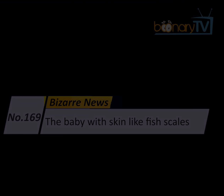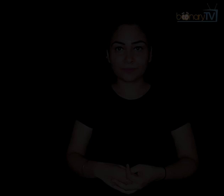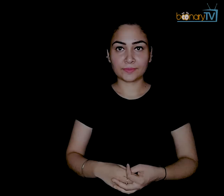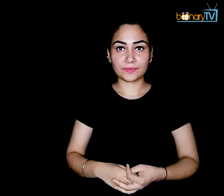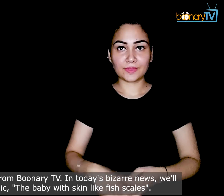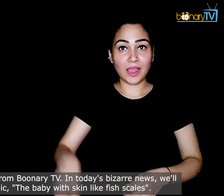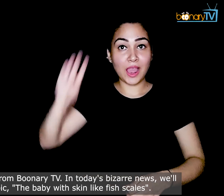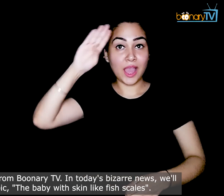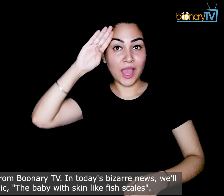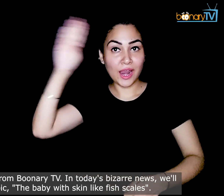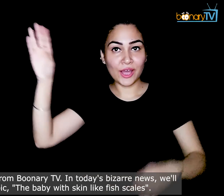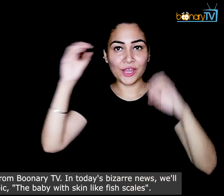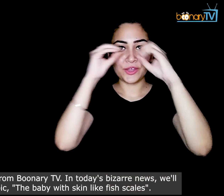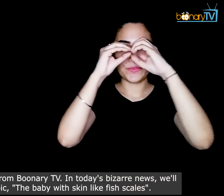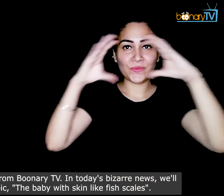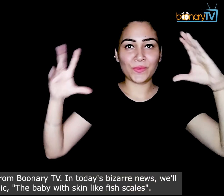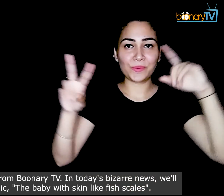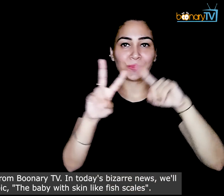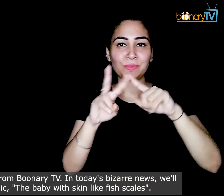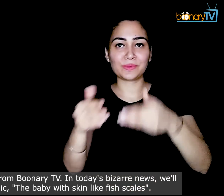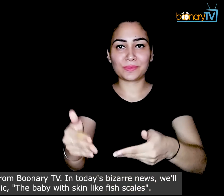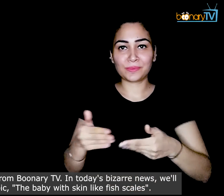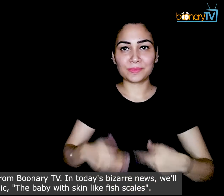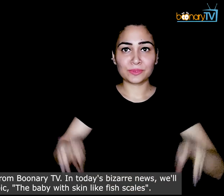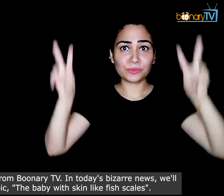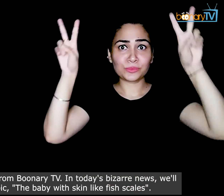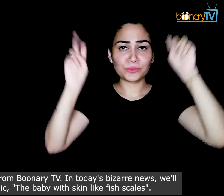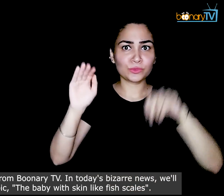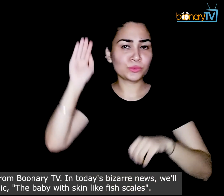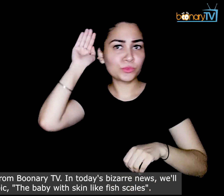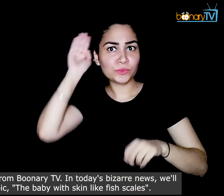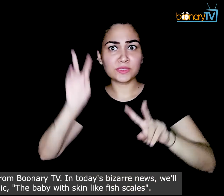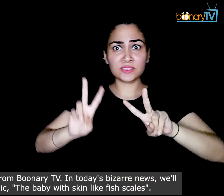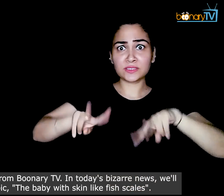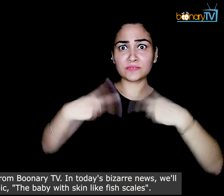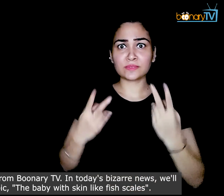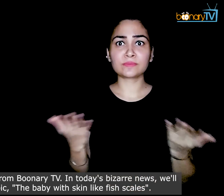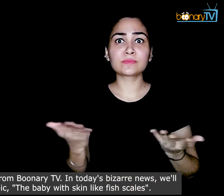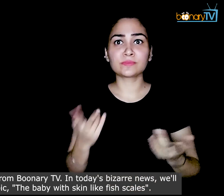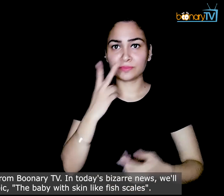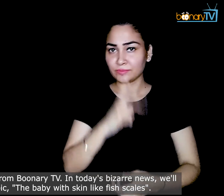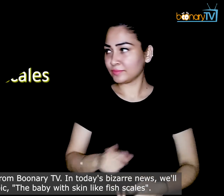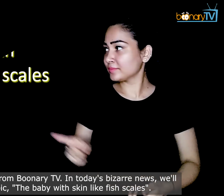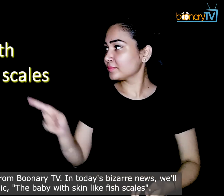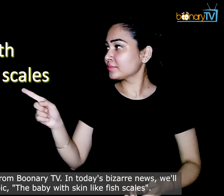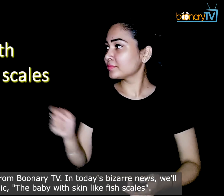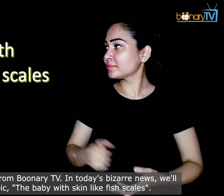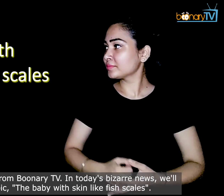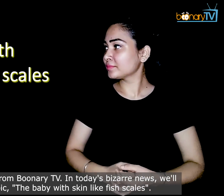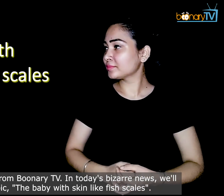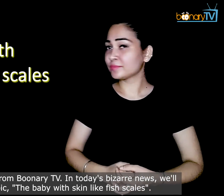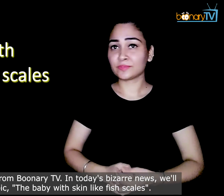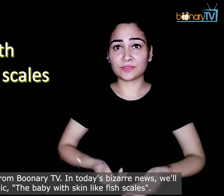Hello, greetings from Boonary TV. In today's bizzare news, we'll see the topic,